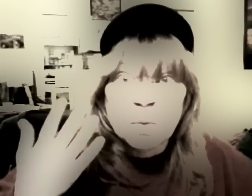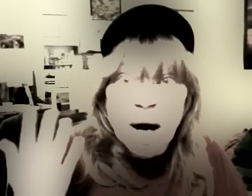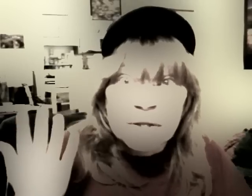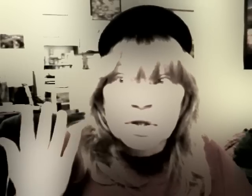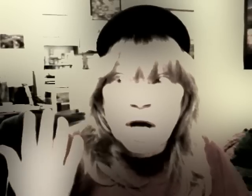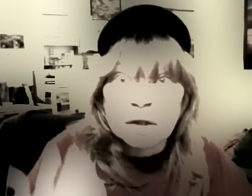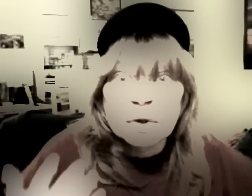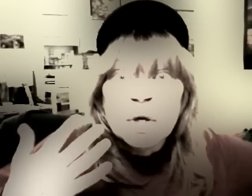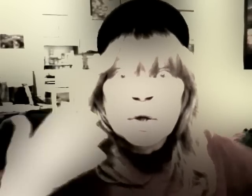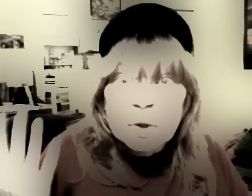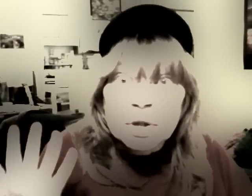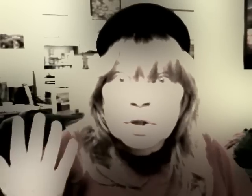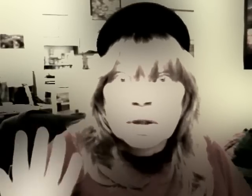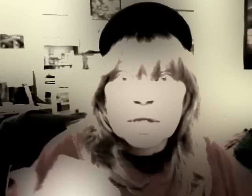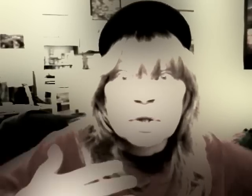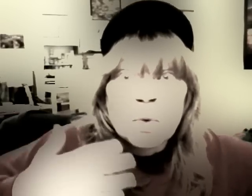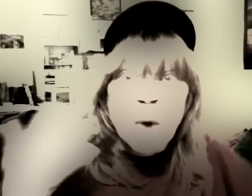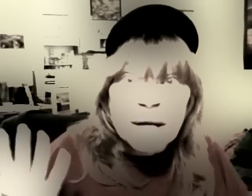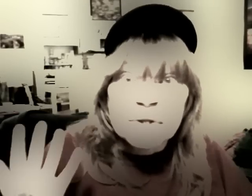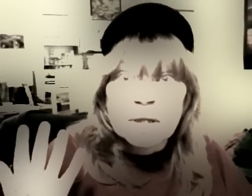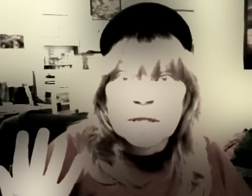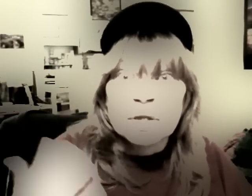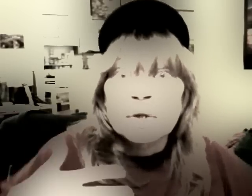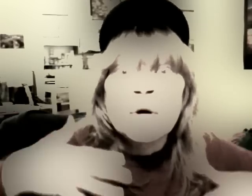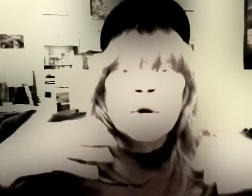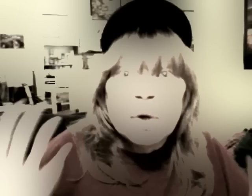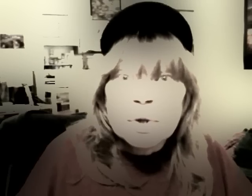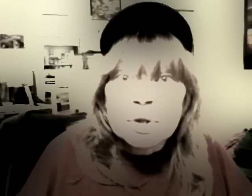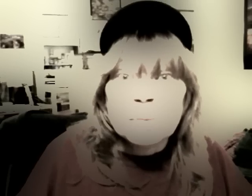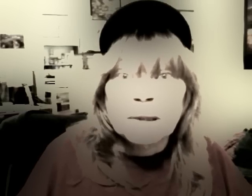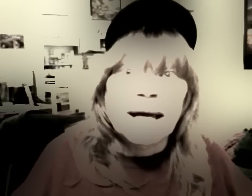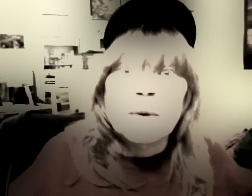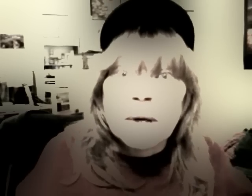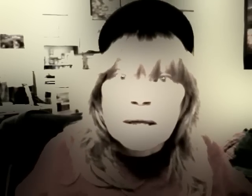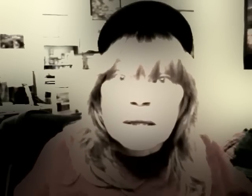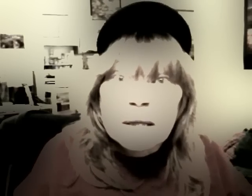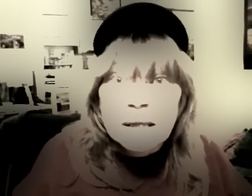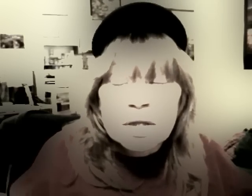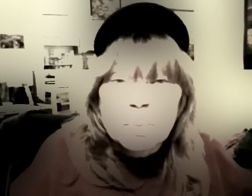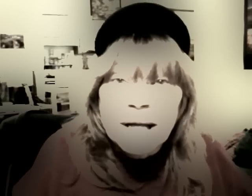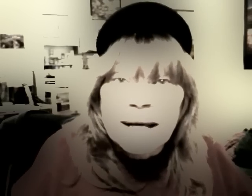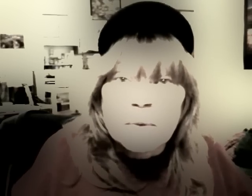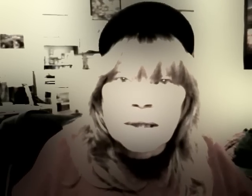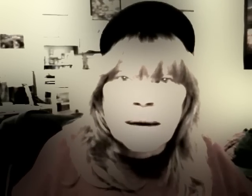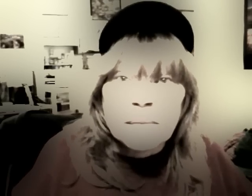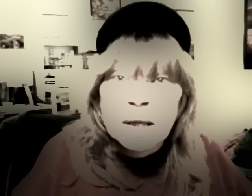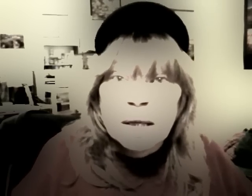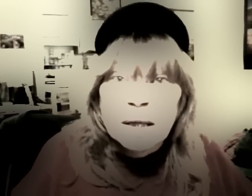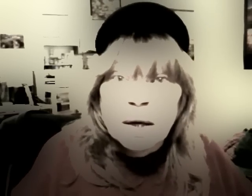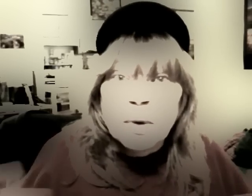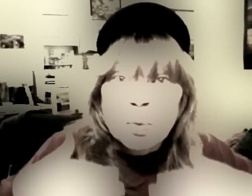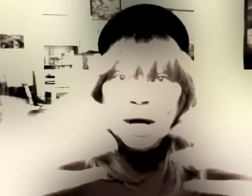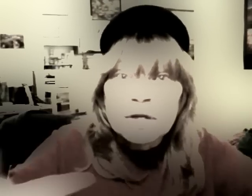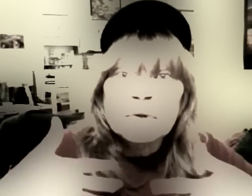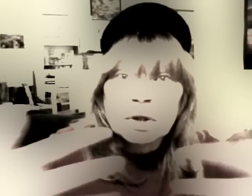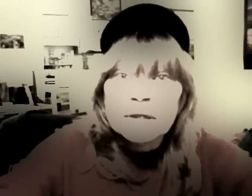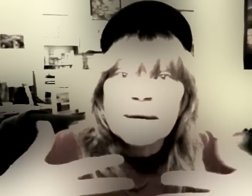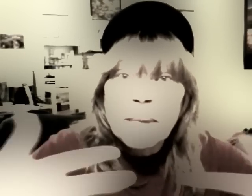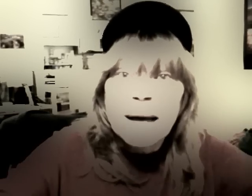why you should talk to, who should you listen to, why you should listen to, who you should play with. Because you're playing with them. With what you learned in Bible